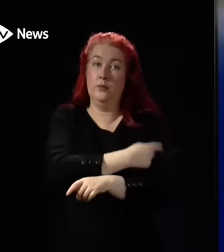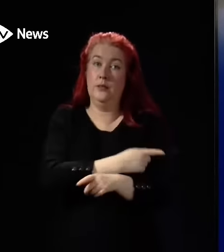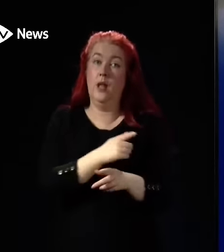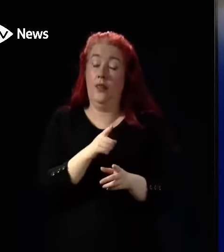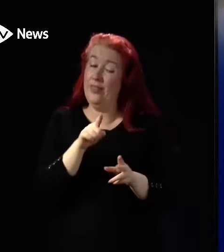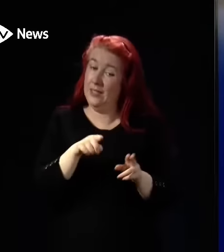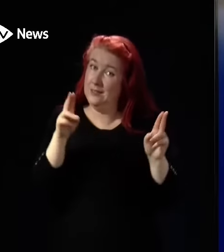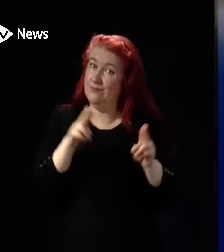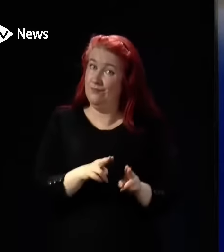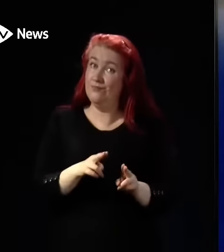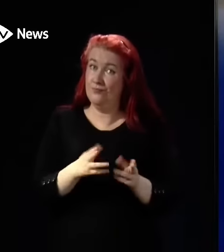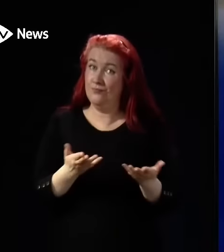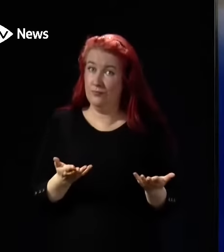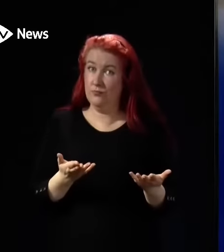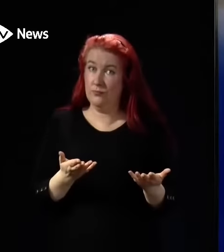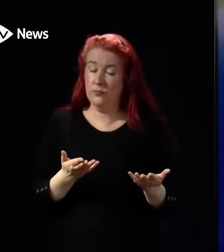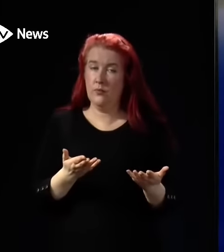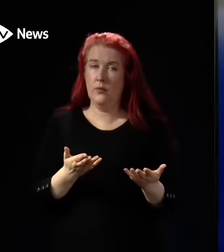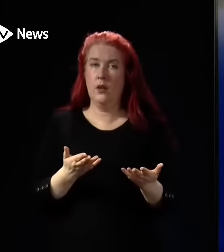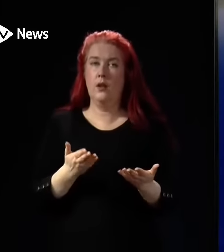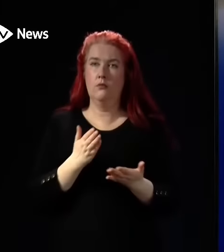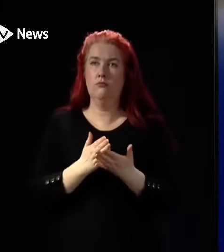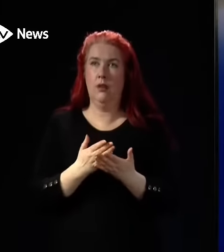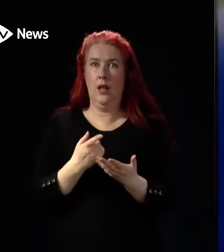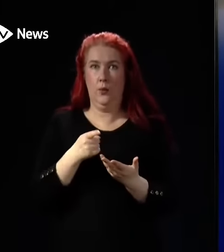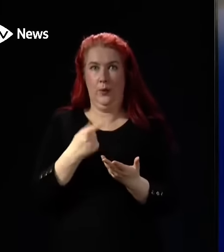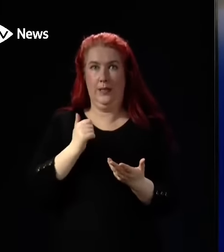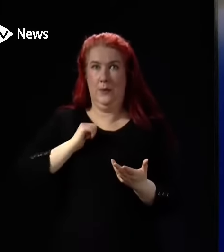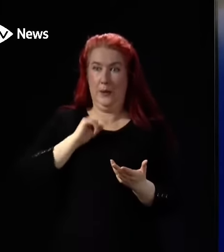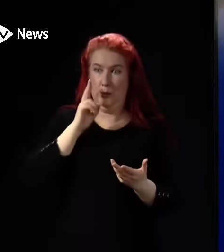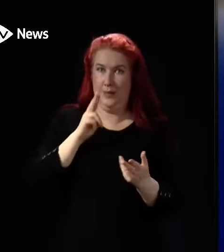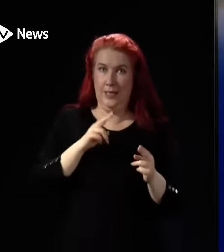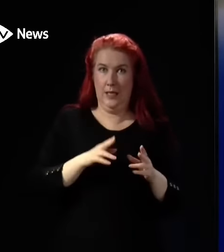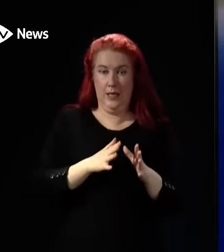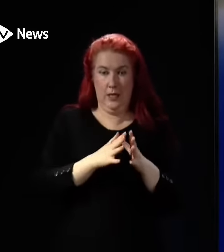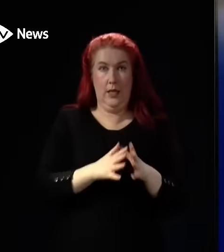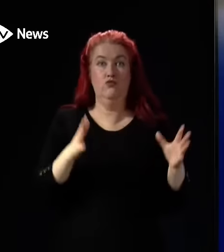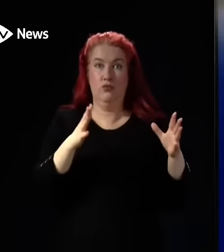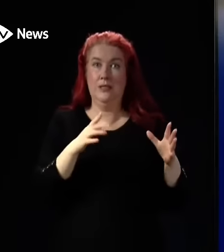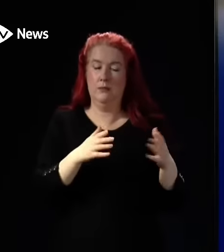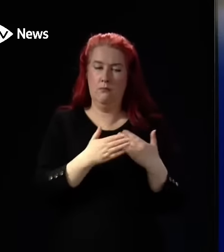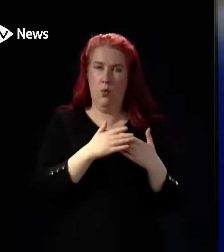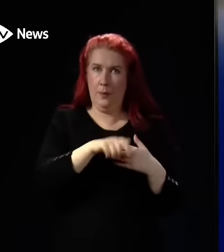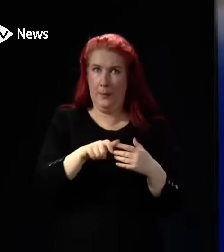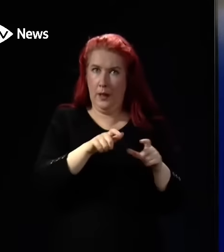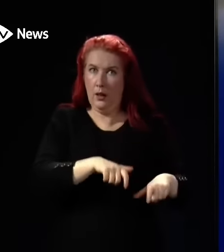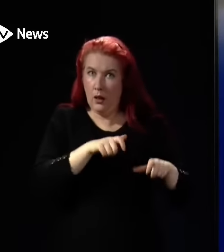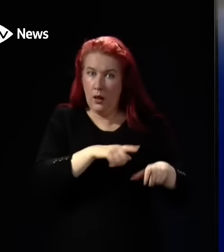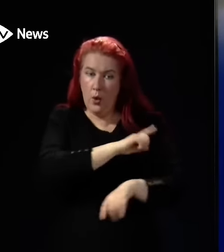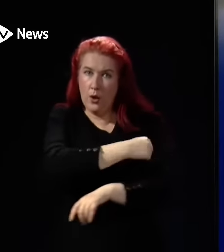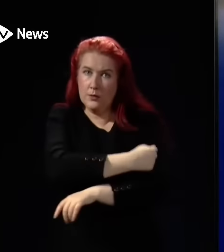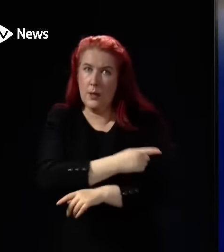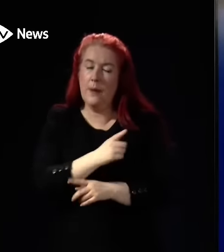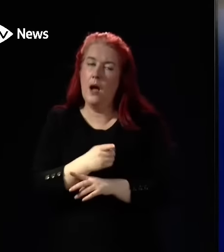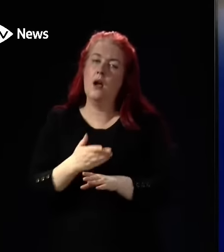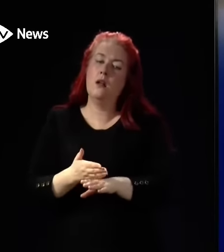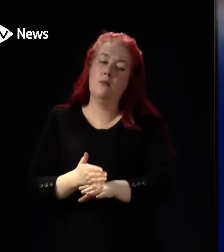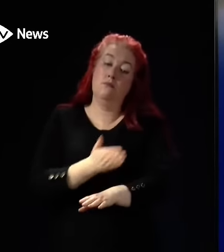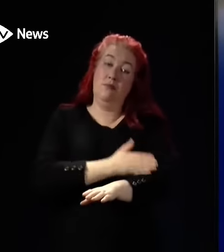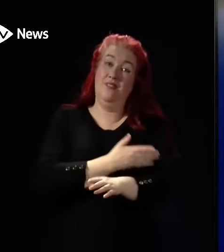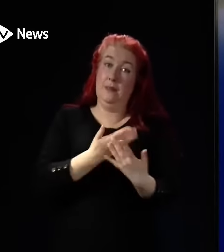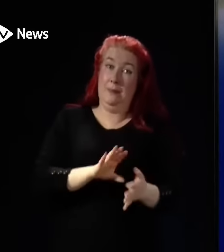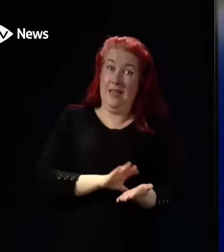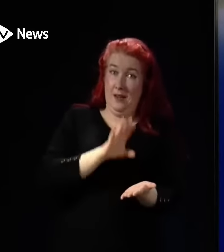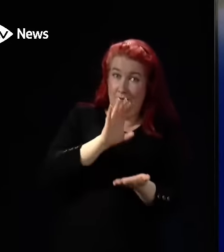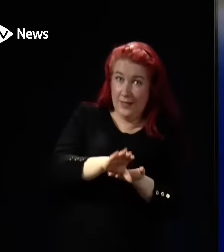we might otherwise, given the pressures, have expected to see an increase in delayed discharges. So the previous investment and what that has